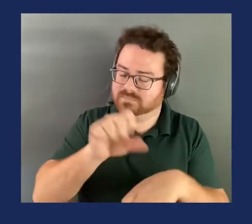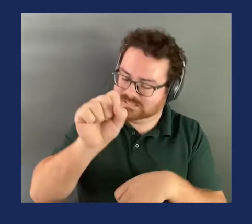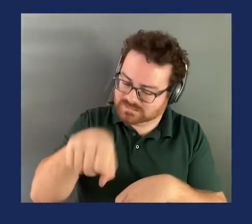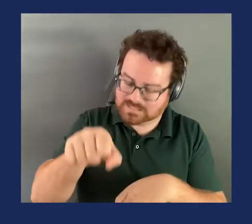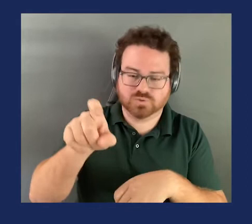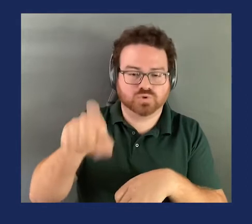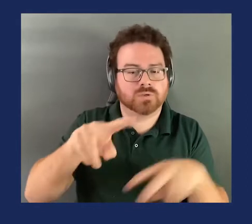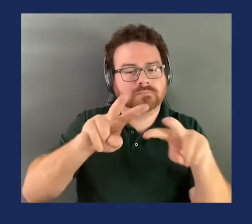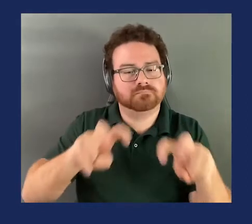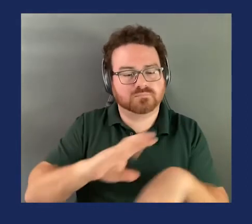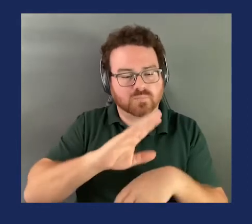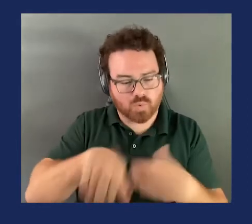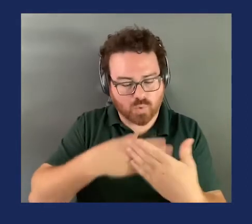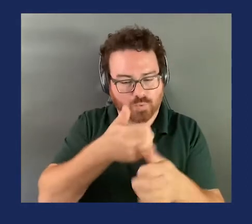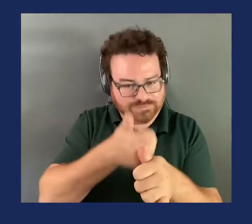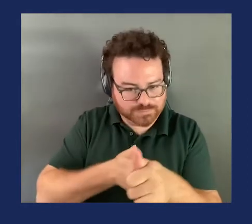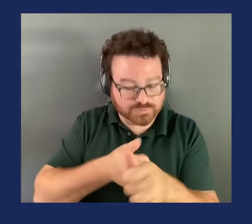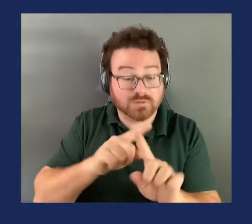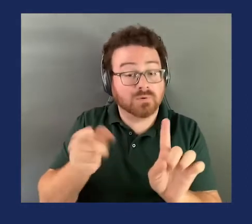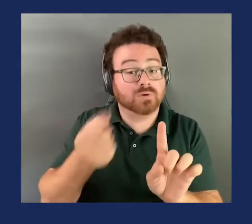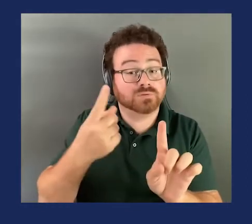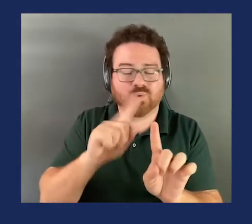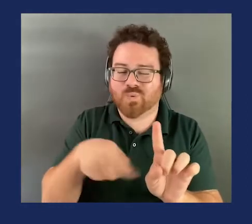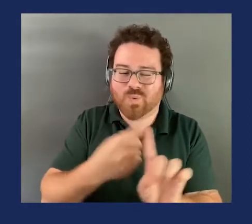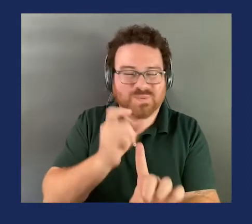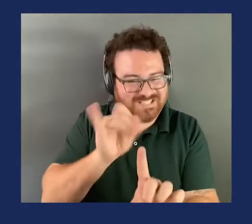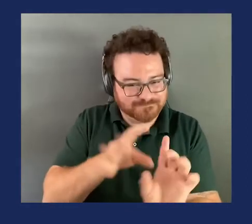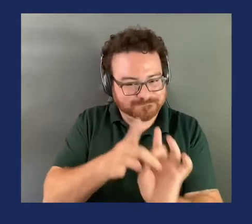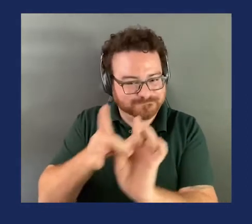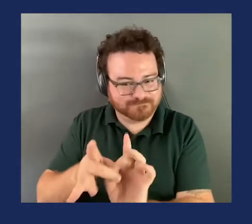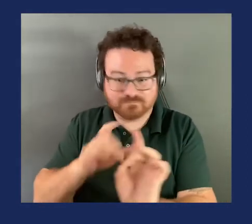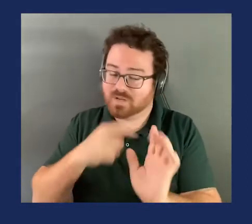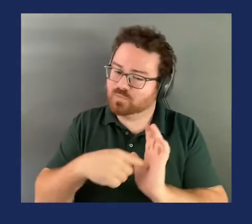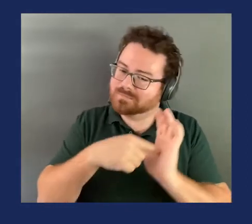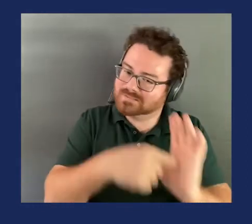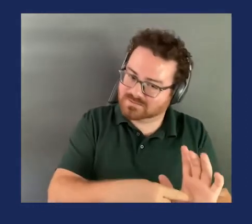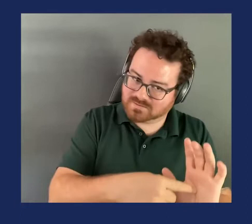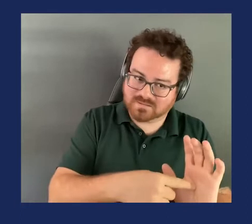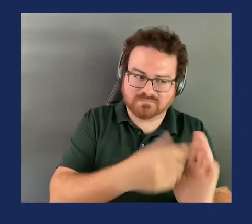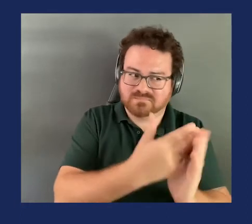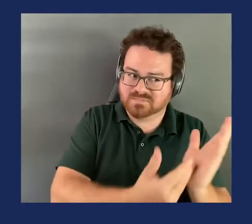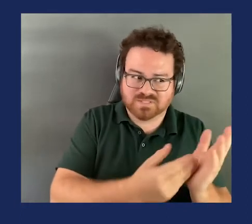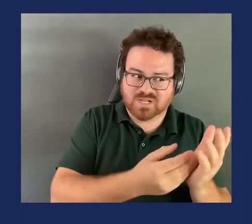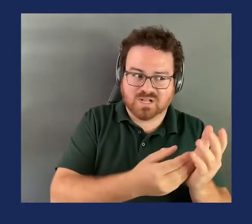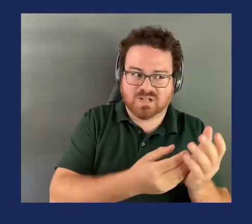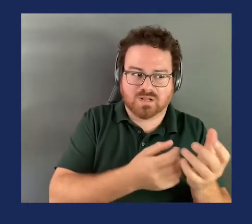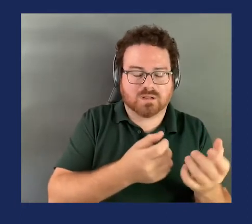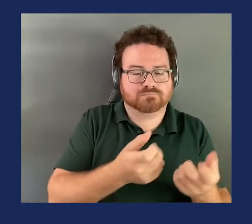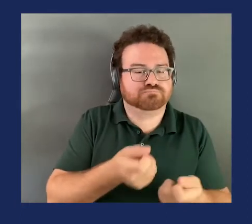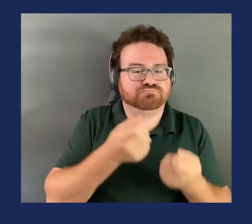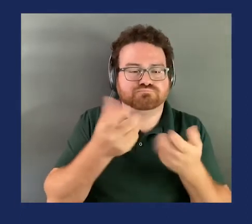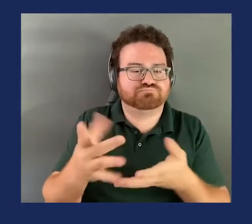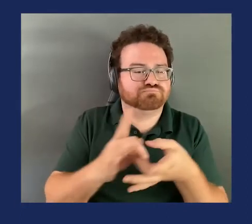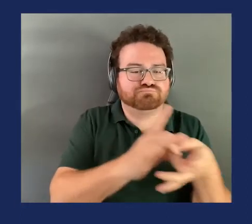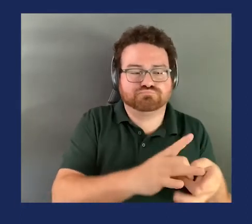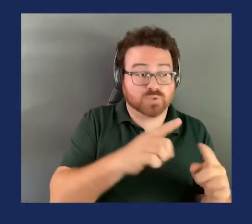they're only associated with and do not represent, you know, some type of causal relationship to the result,